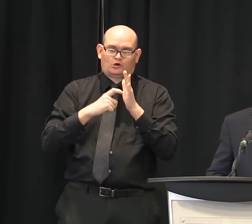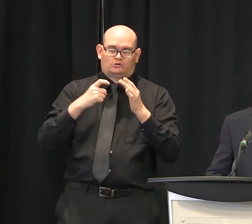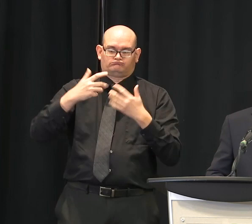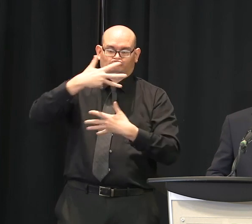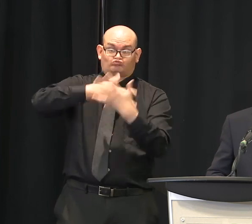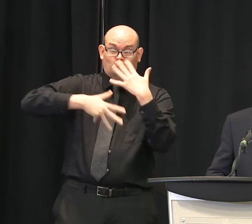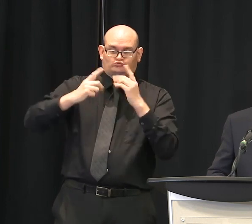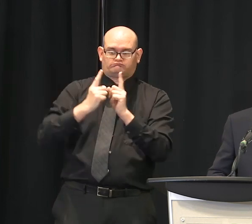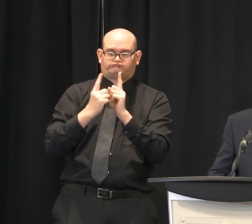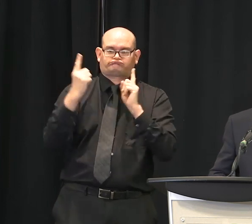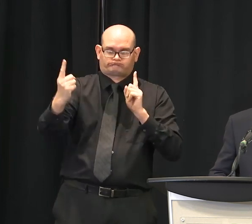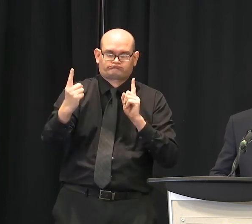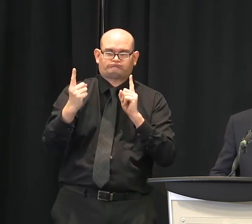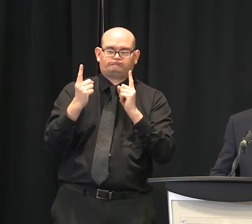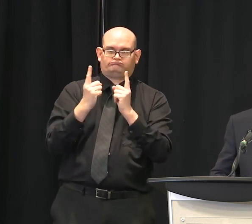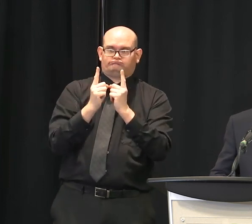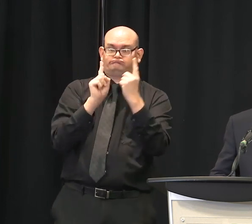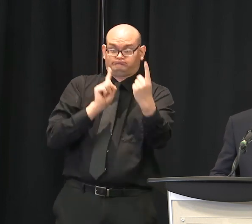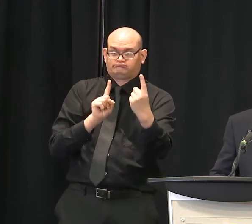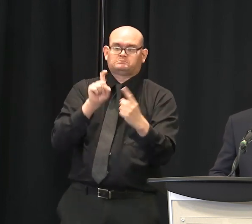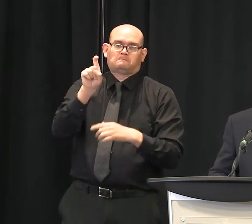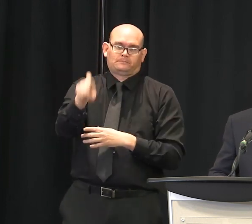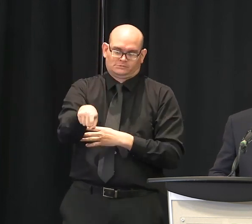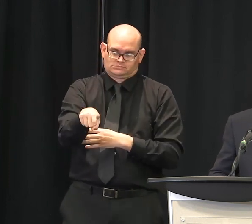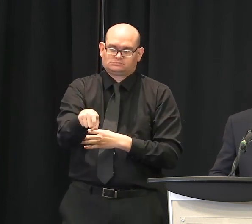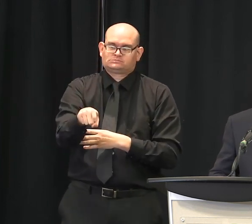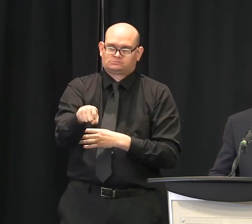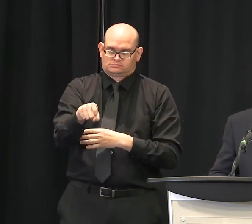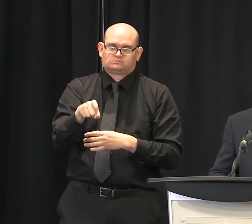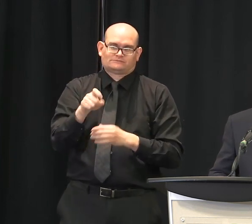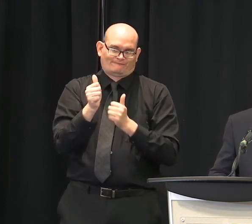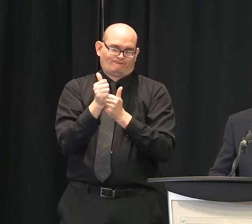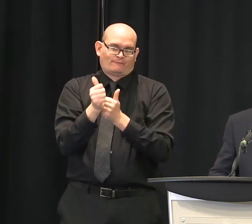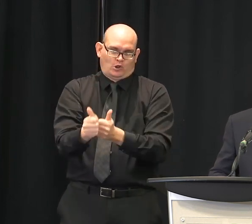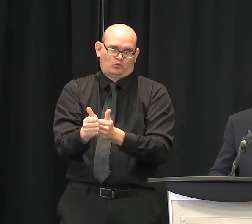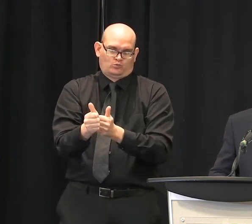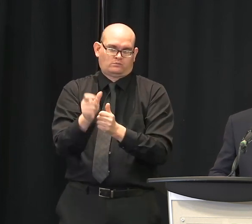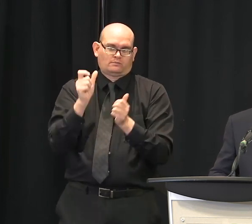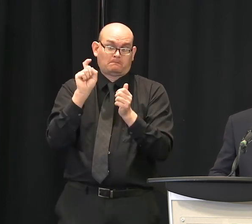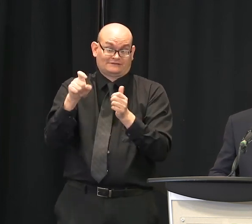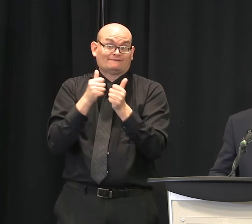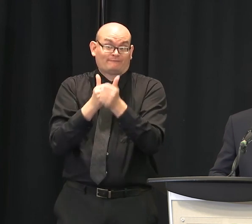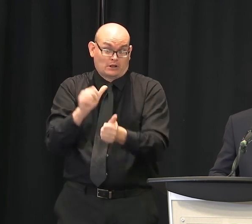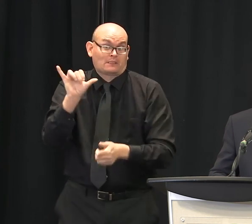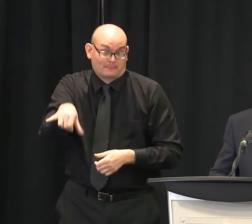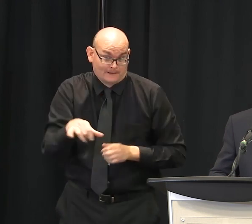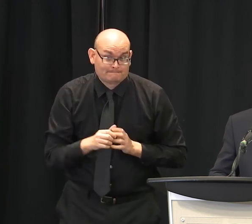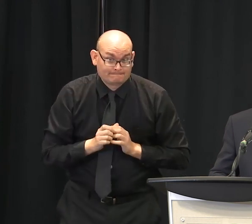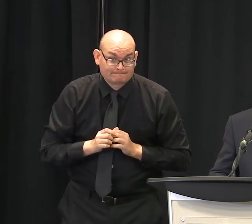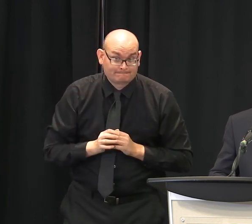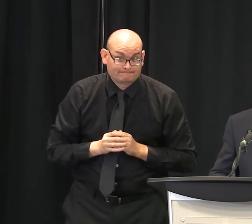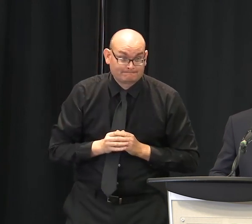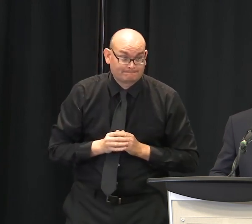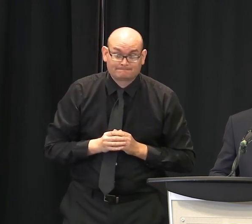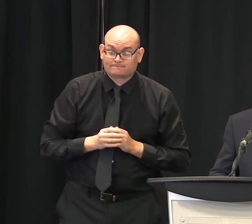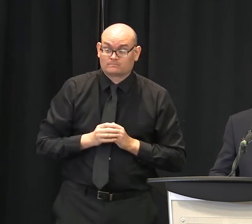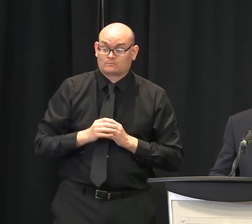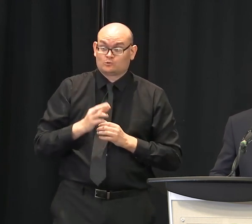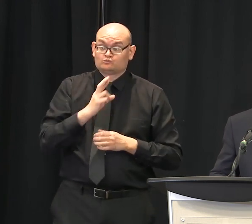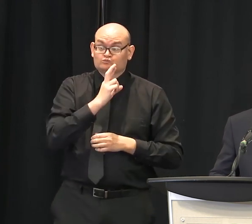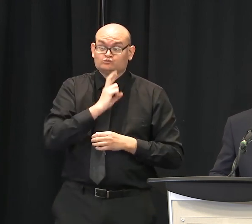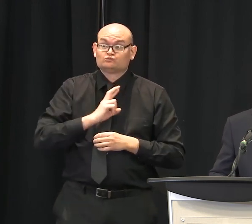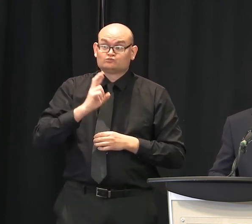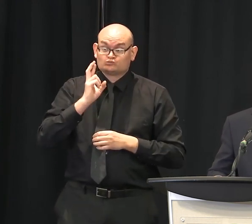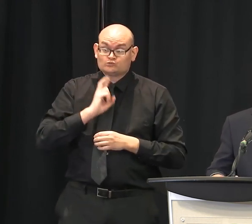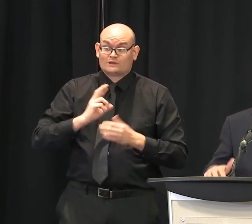and we want to continue to emphasize the importance of that. Good to know that the restaurants in Greenville have been working on